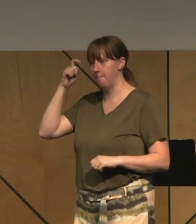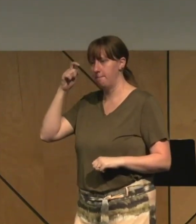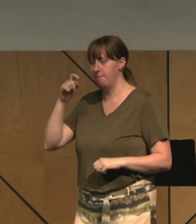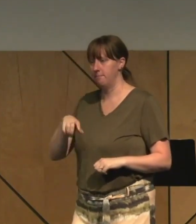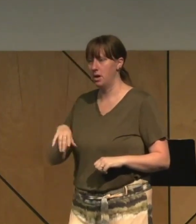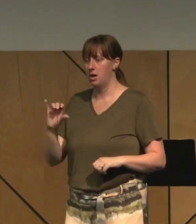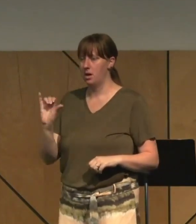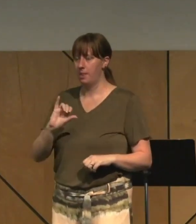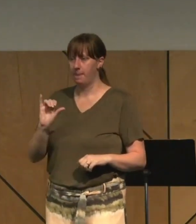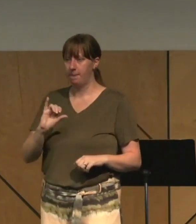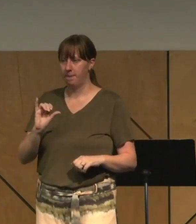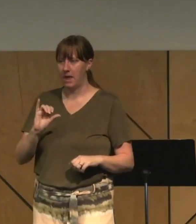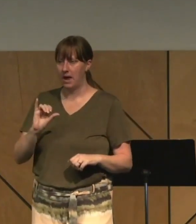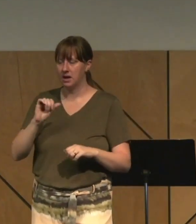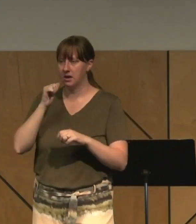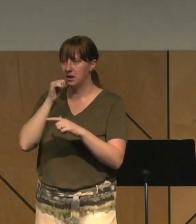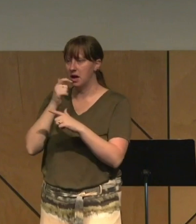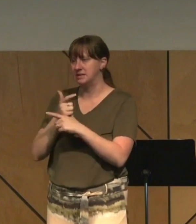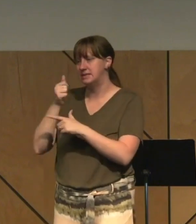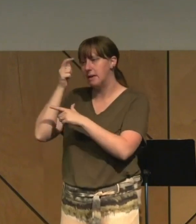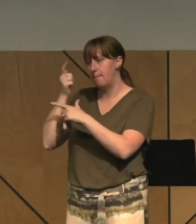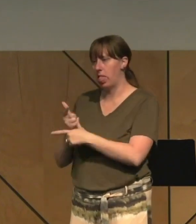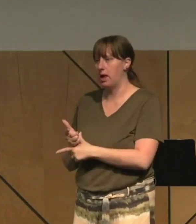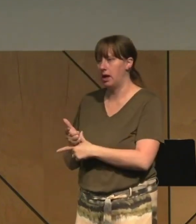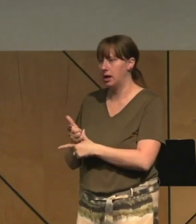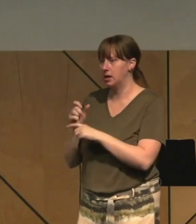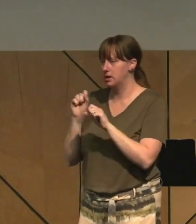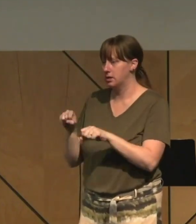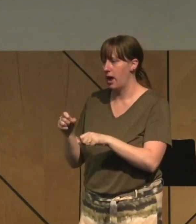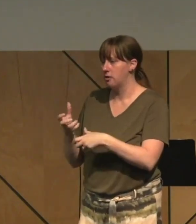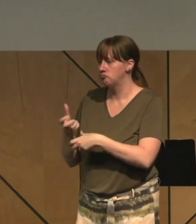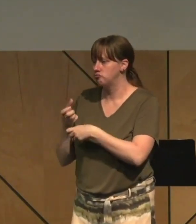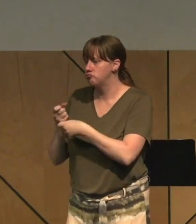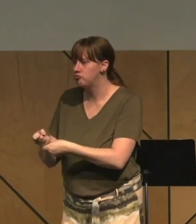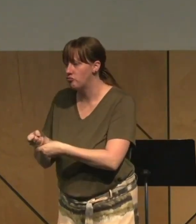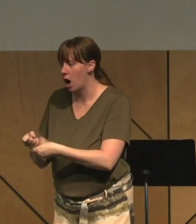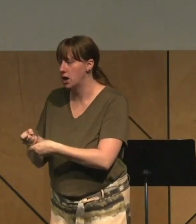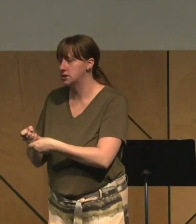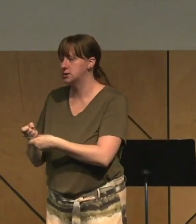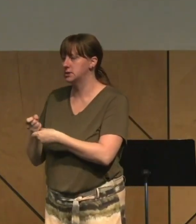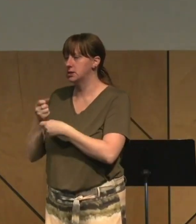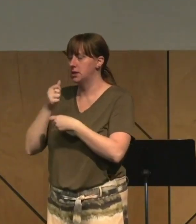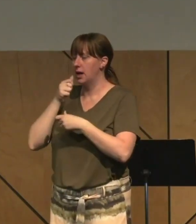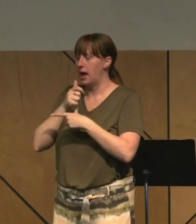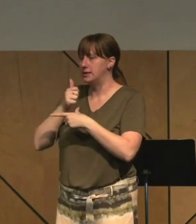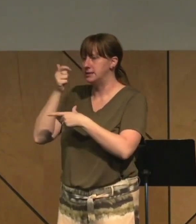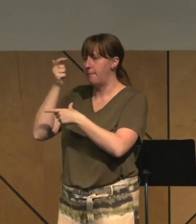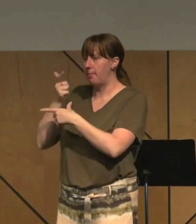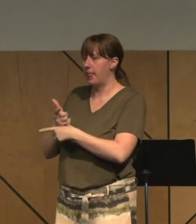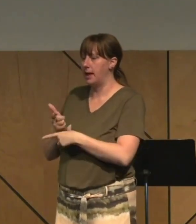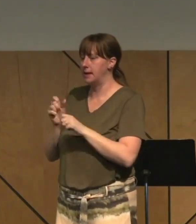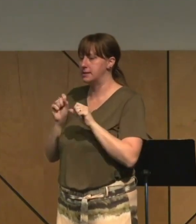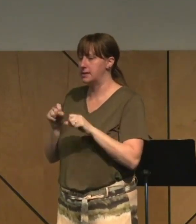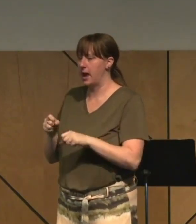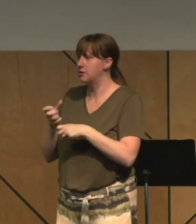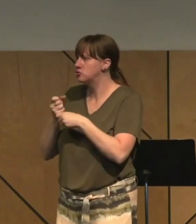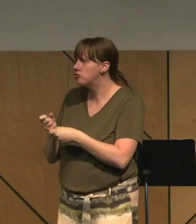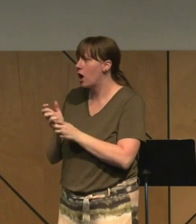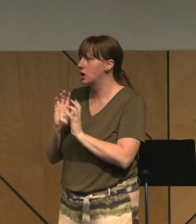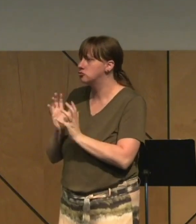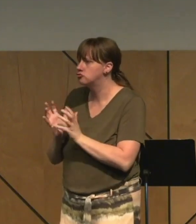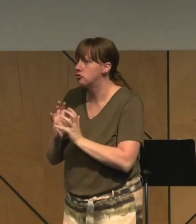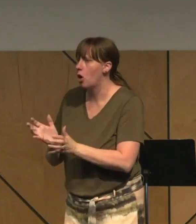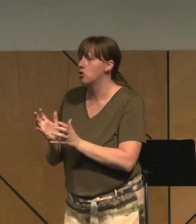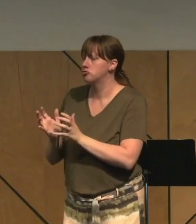relationship you would have with a sibling. A sibling that you can trust. A sibling that you can talk to. A sibling that can provide you